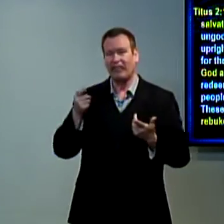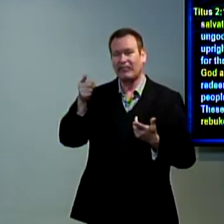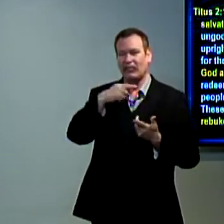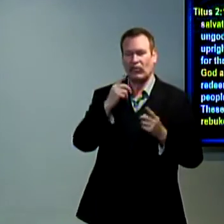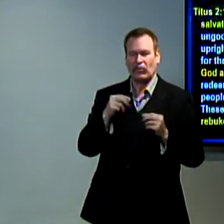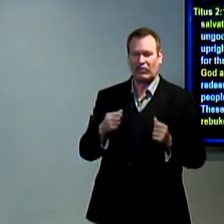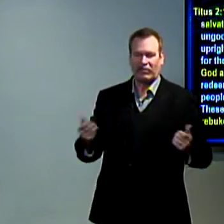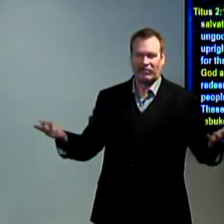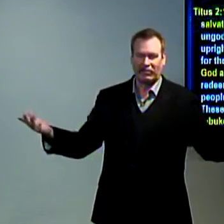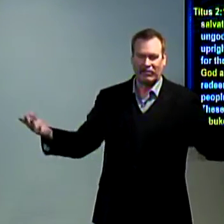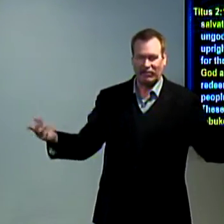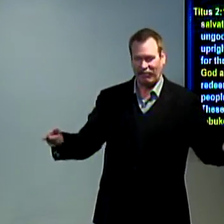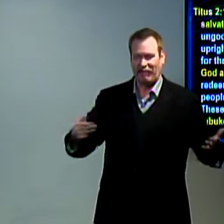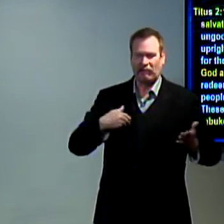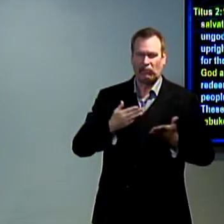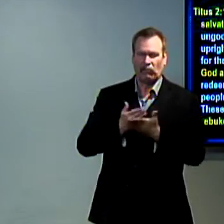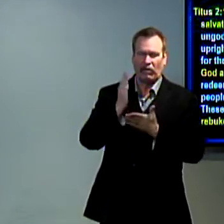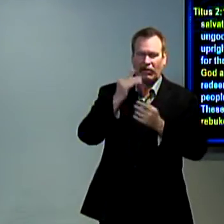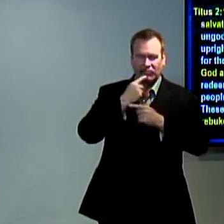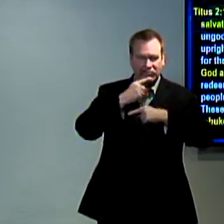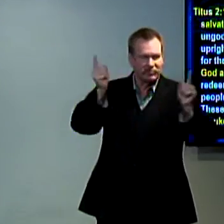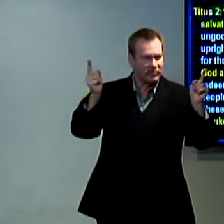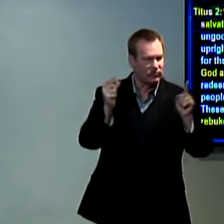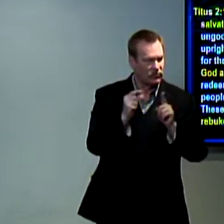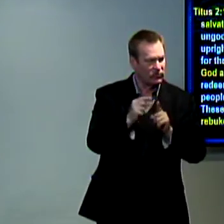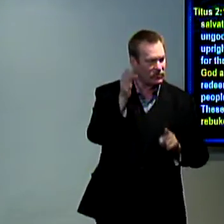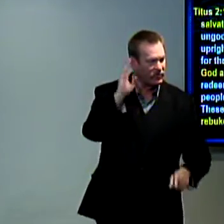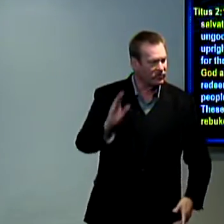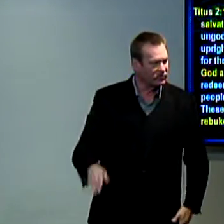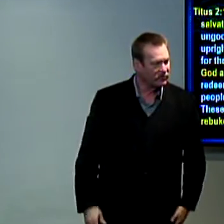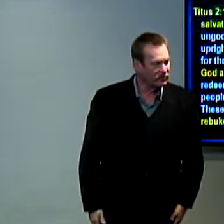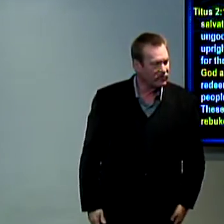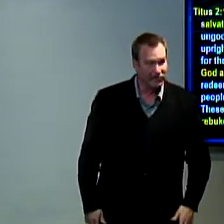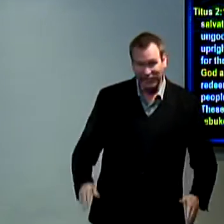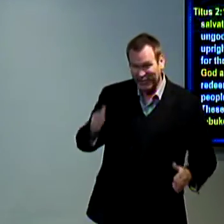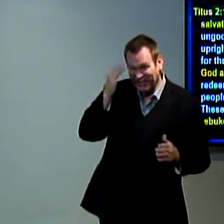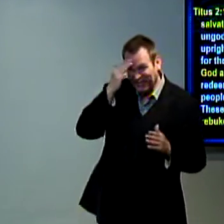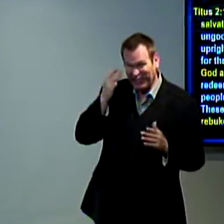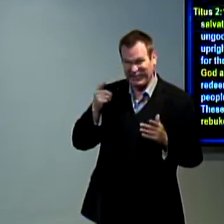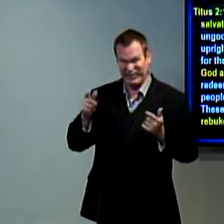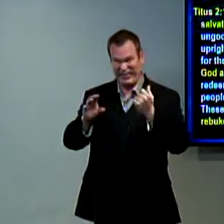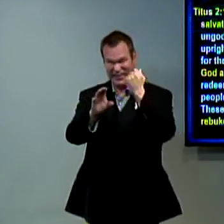against me and I was just stubborn and kept through it because you have to continue to spread the word